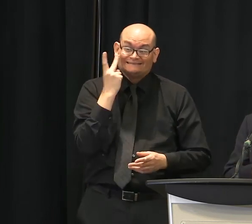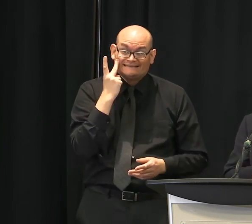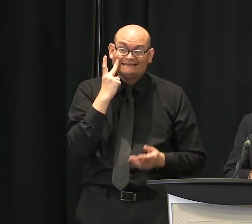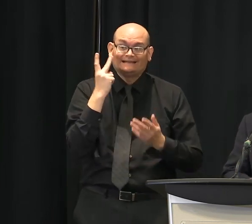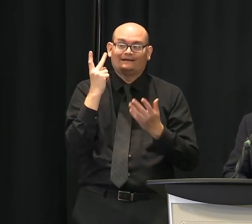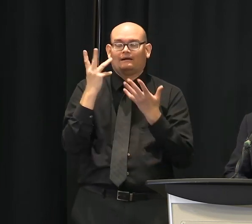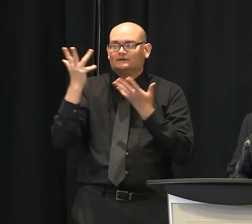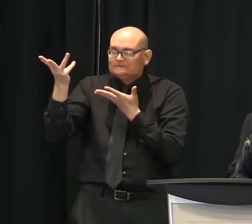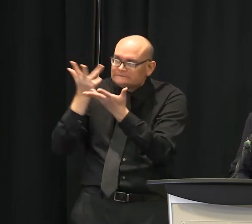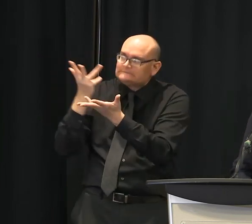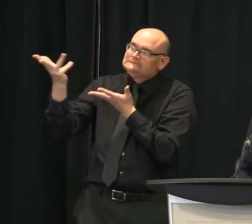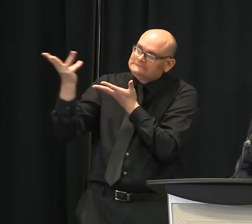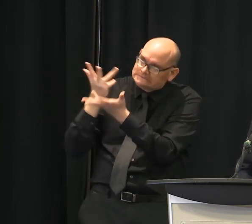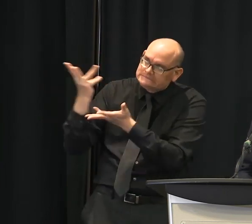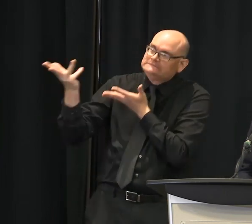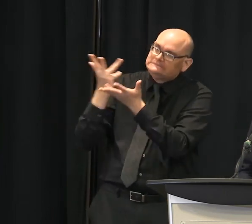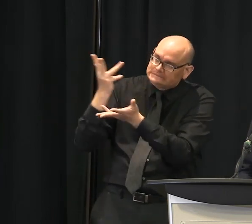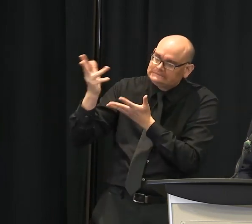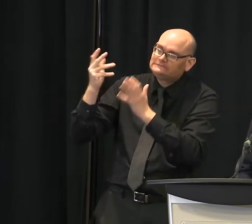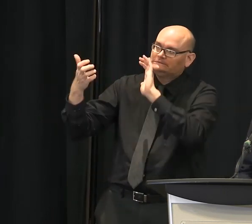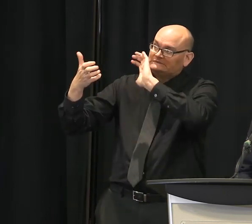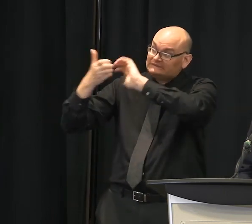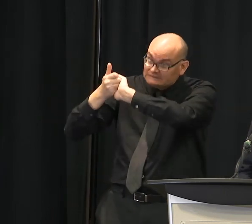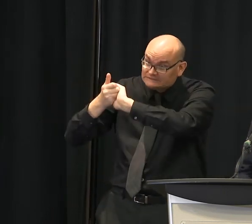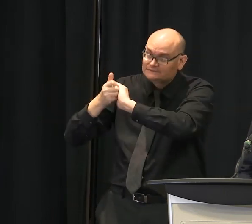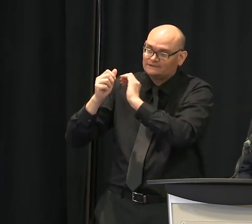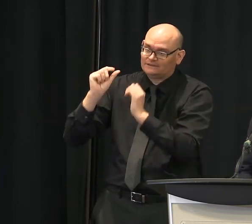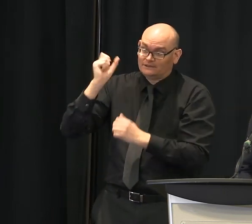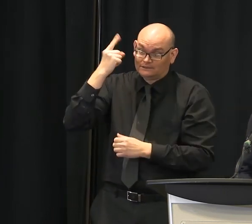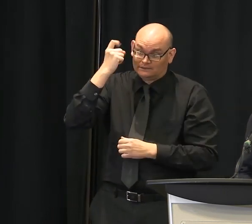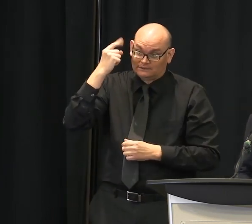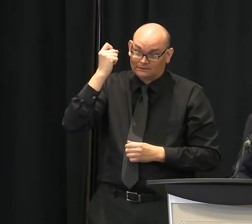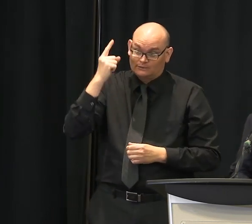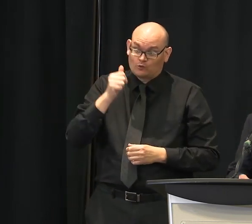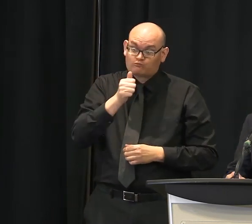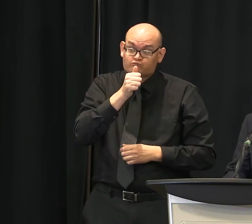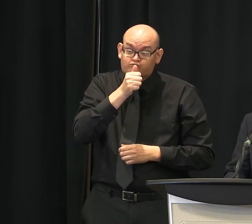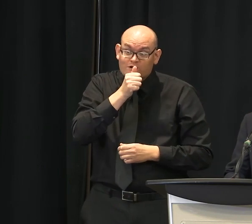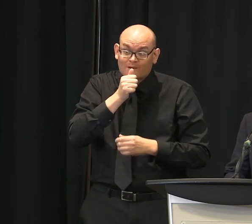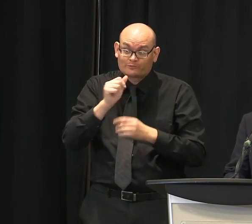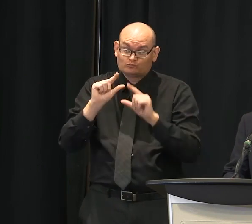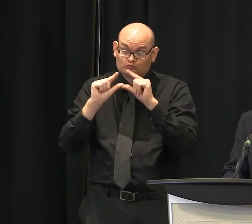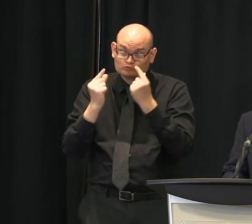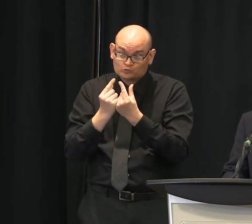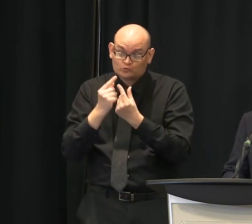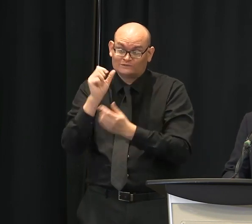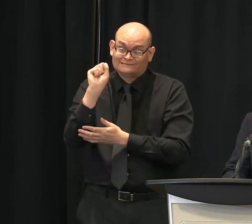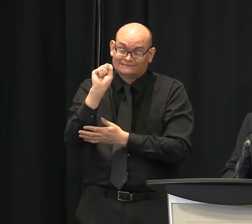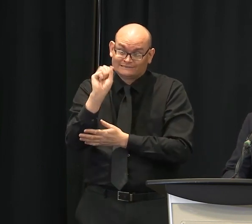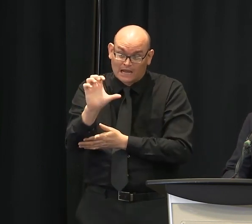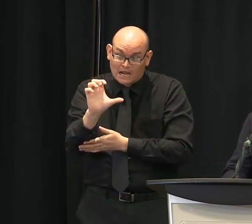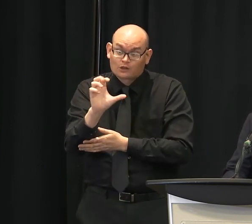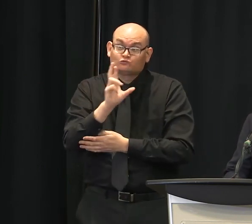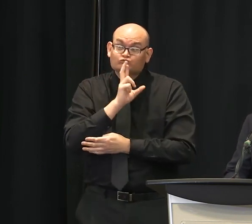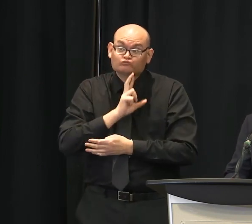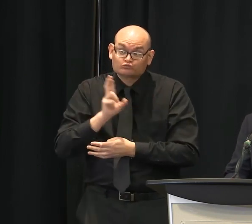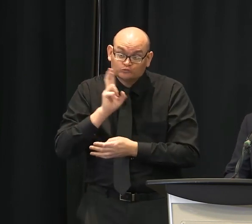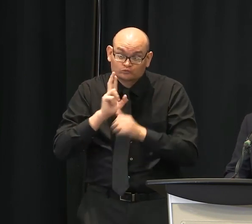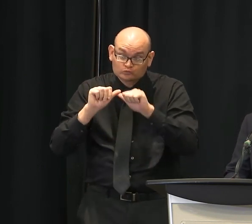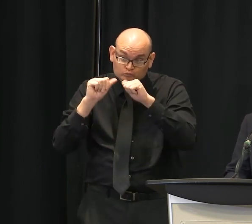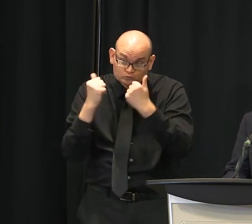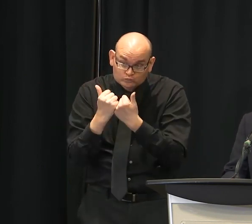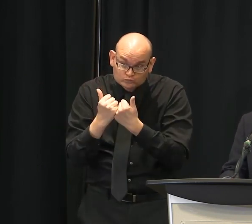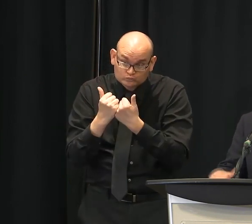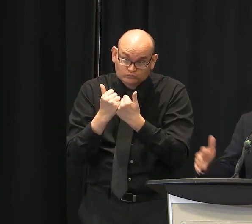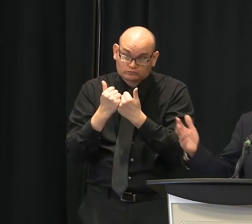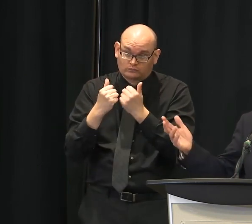on the other hand, some private groups have done a great job. The South Carolina Restaurant Association, I referenced a moment ago, has done a terrific job